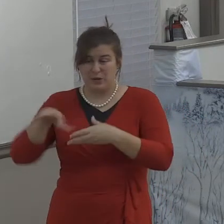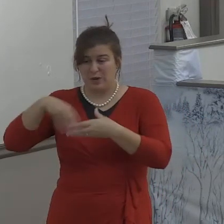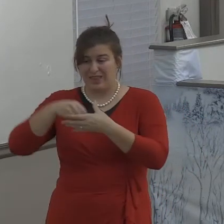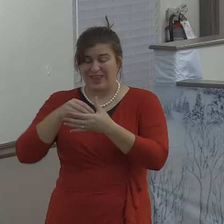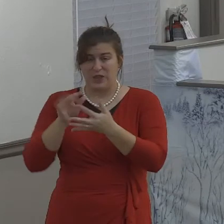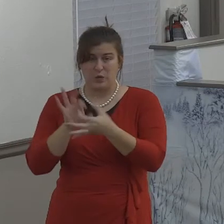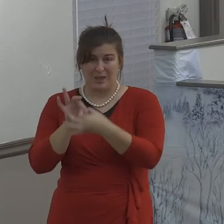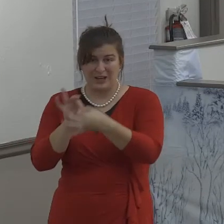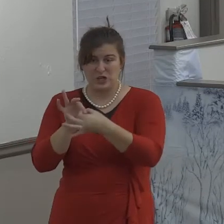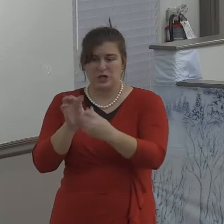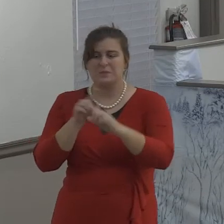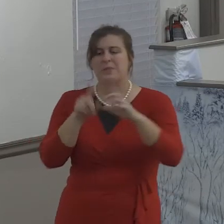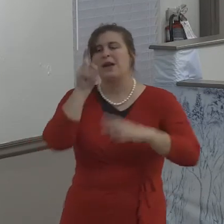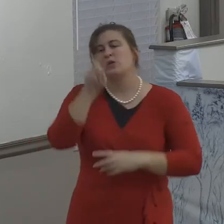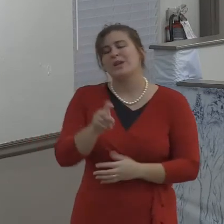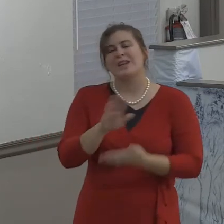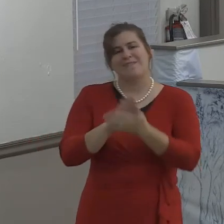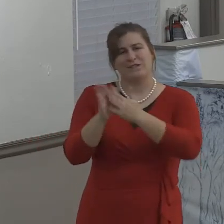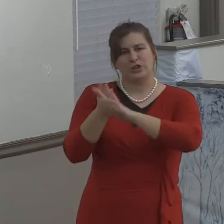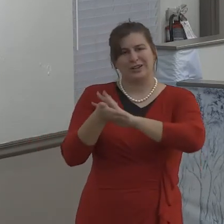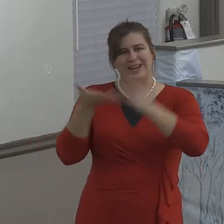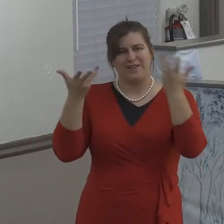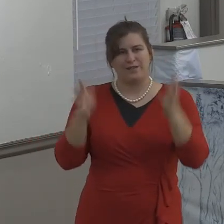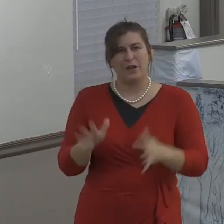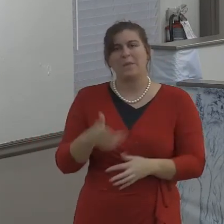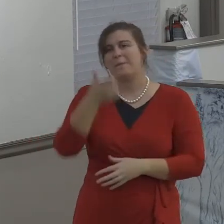nobody in a fight is going to get historical